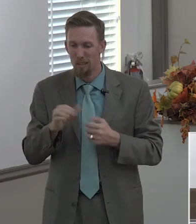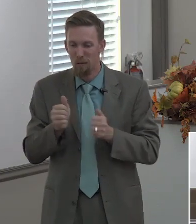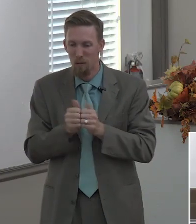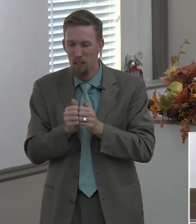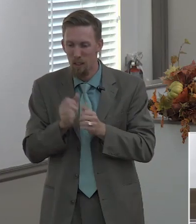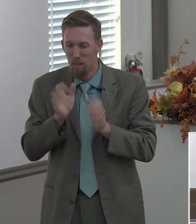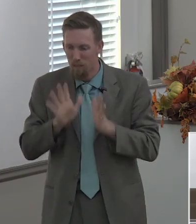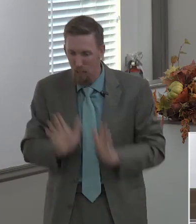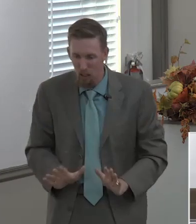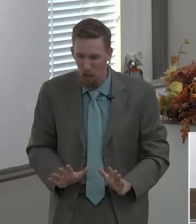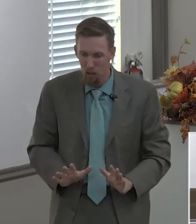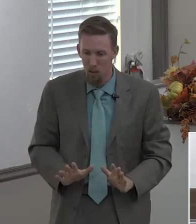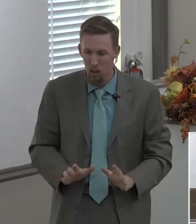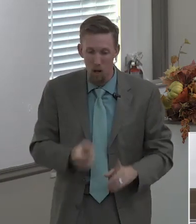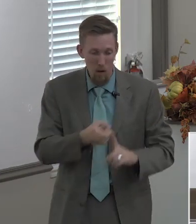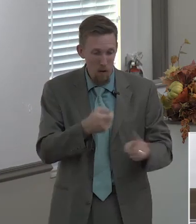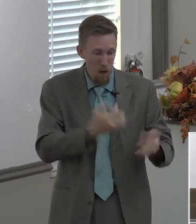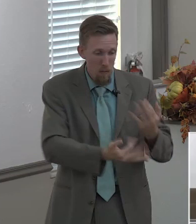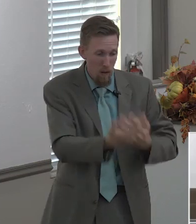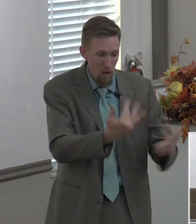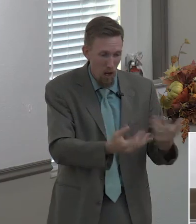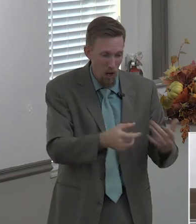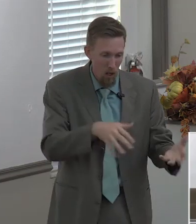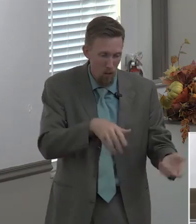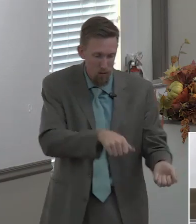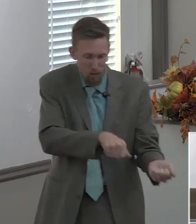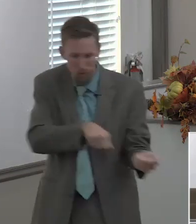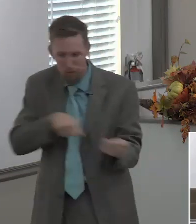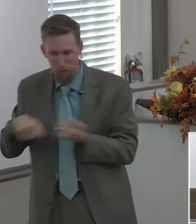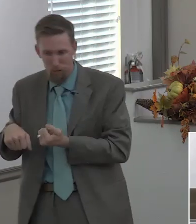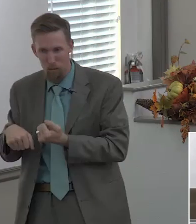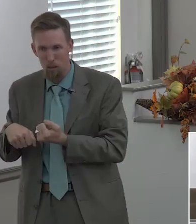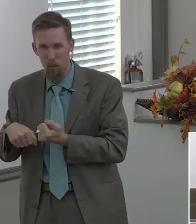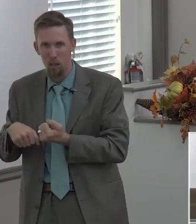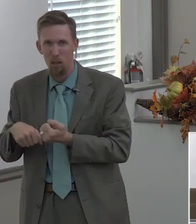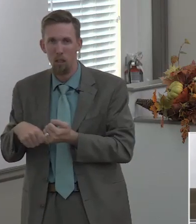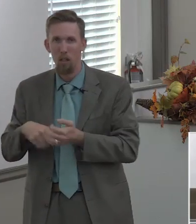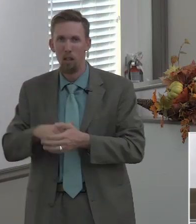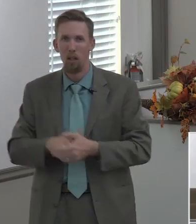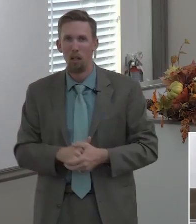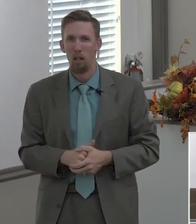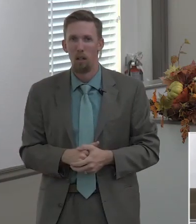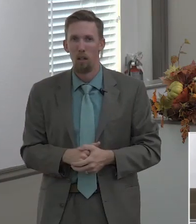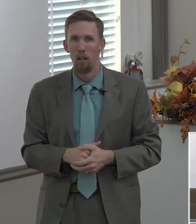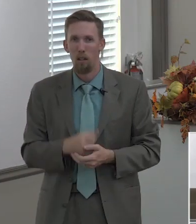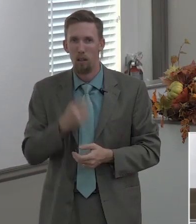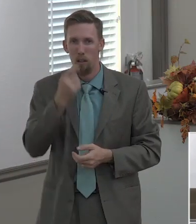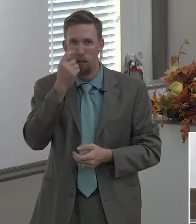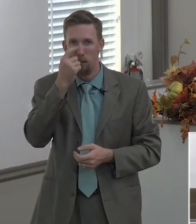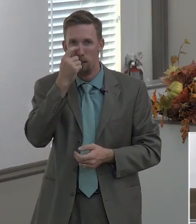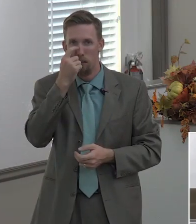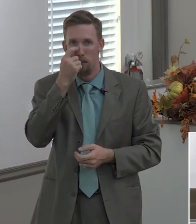pulling them out of the fire caving even the garments spotted by the flesh